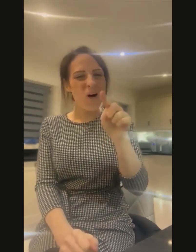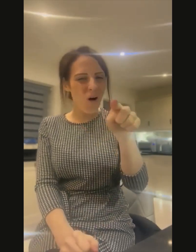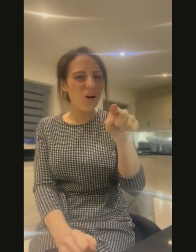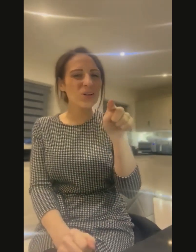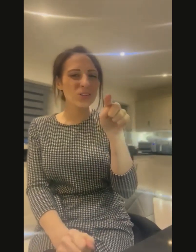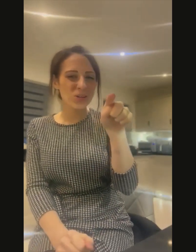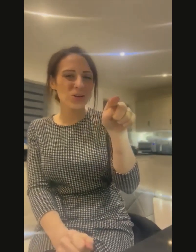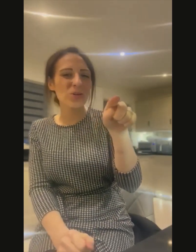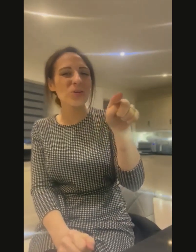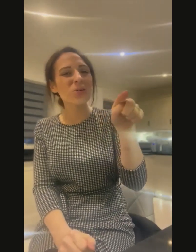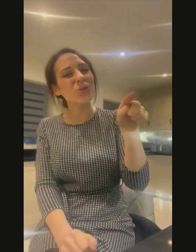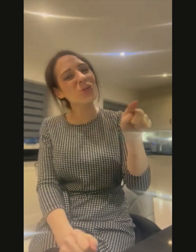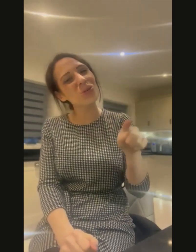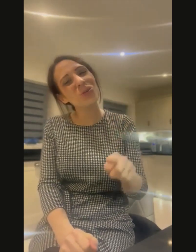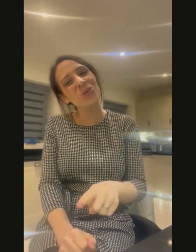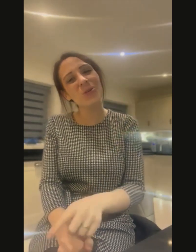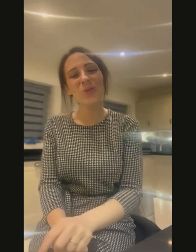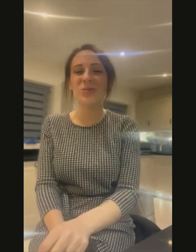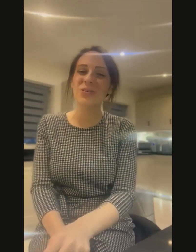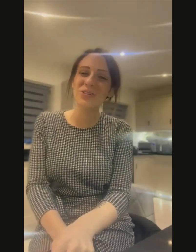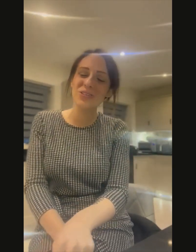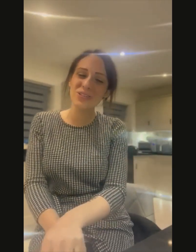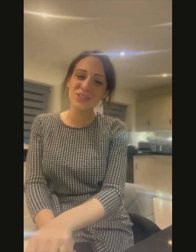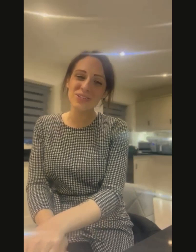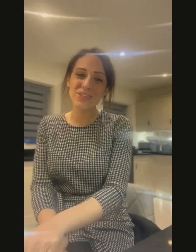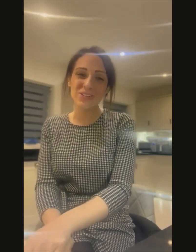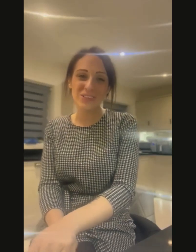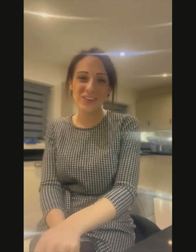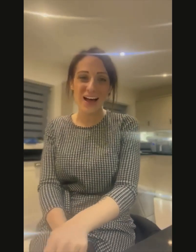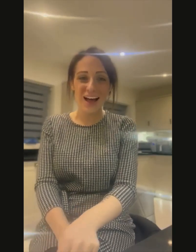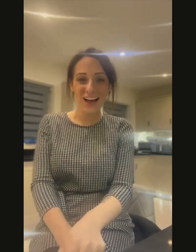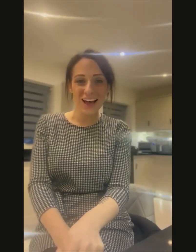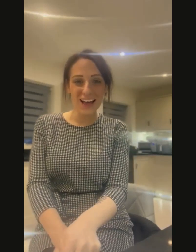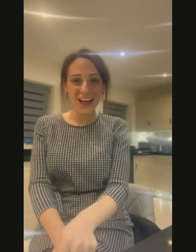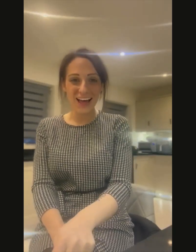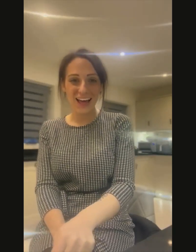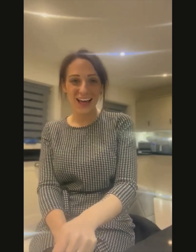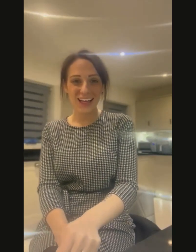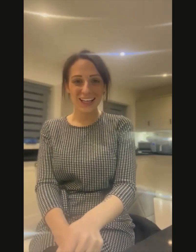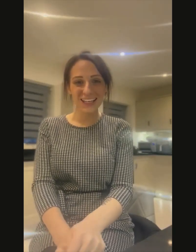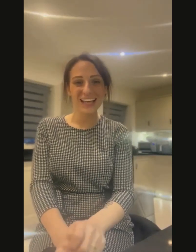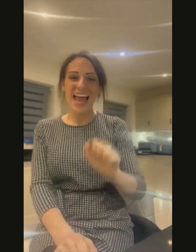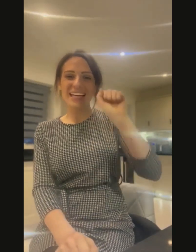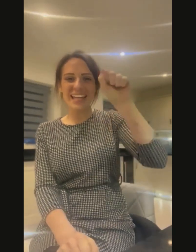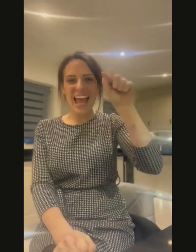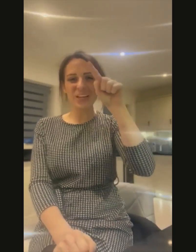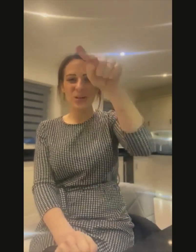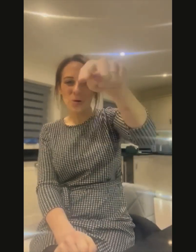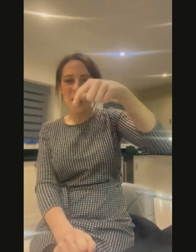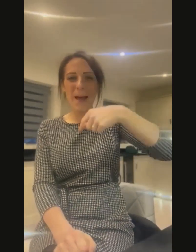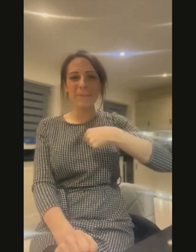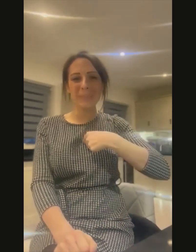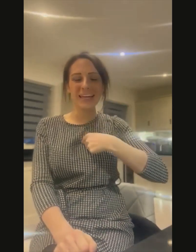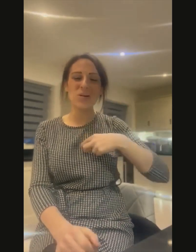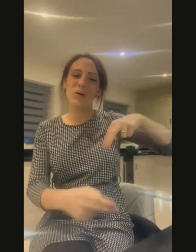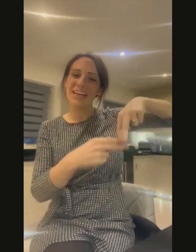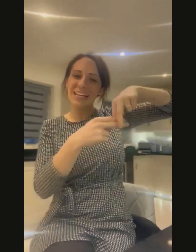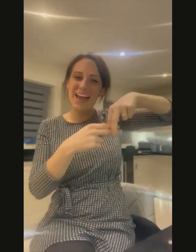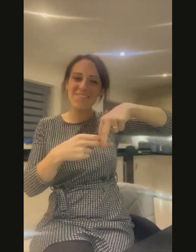you Oh, I'll be there for you Oh,